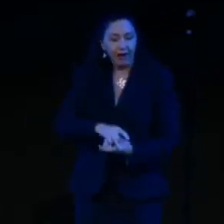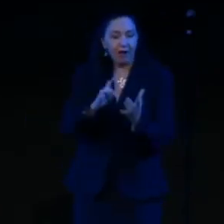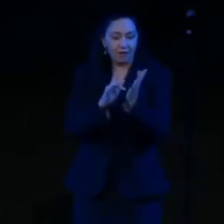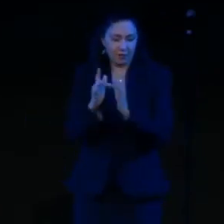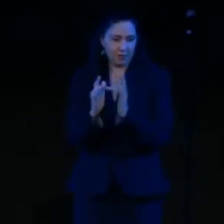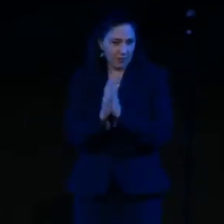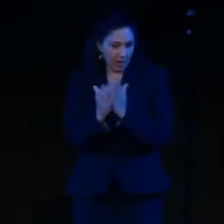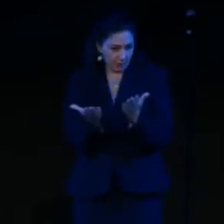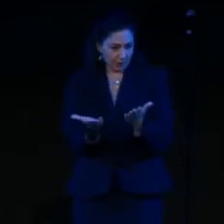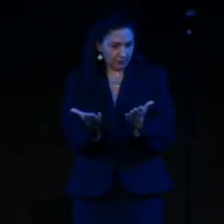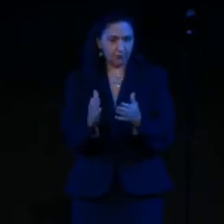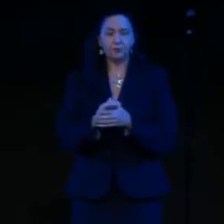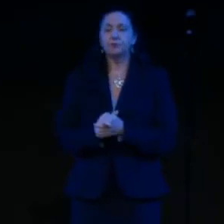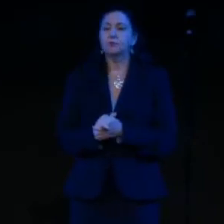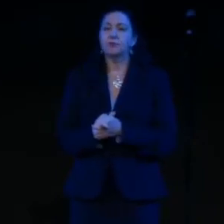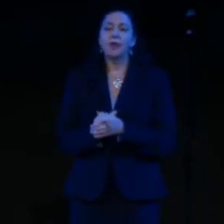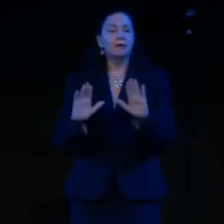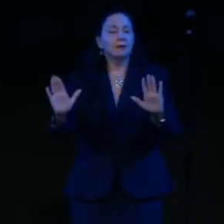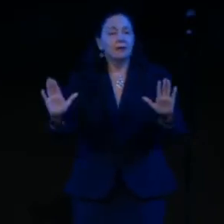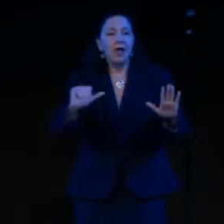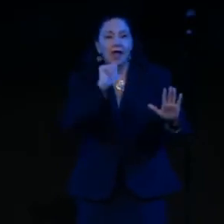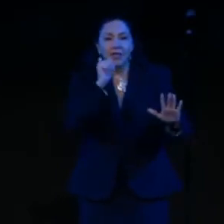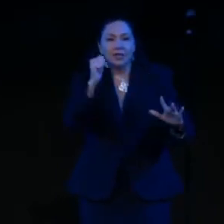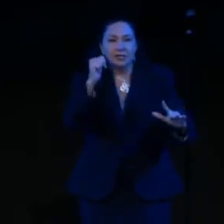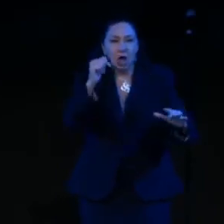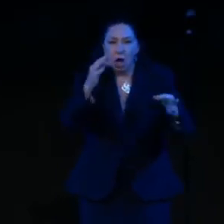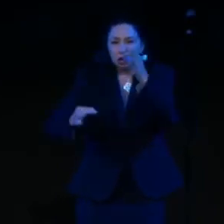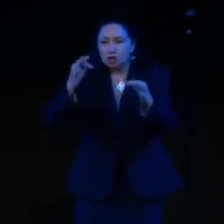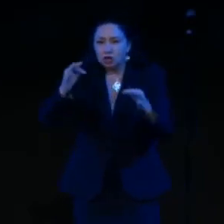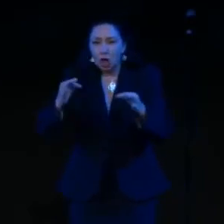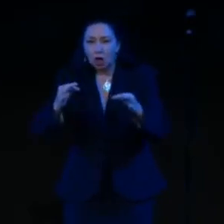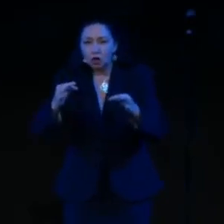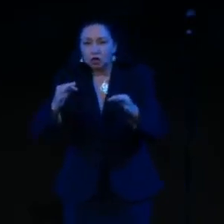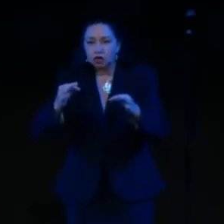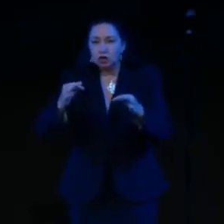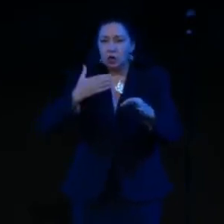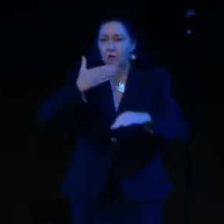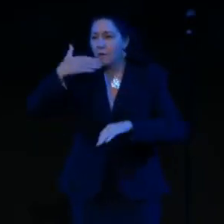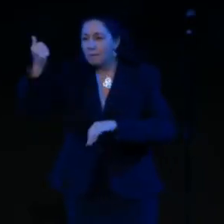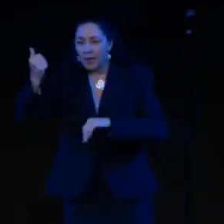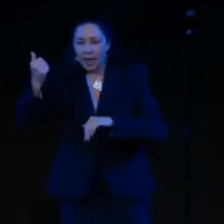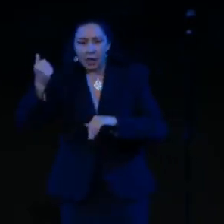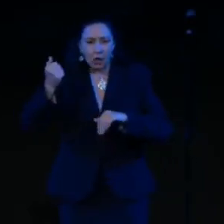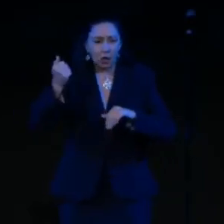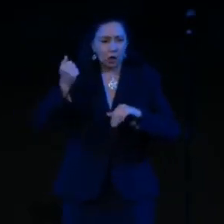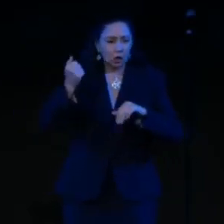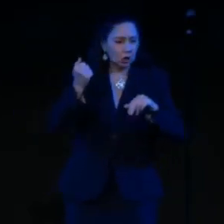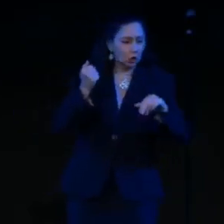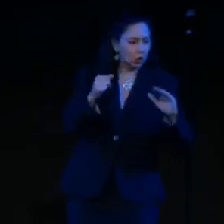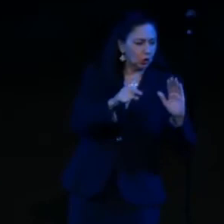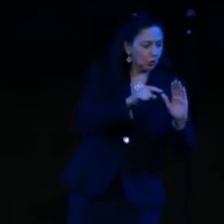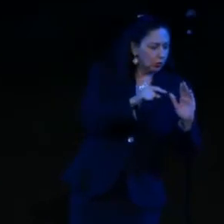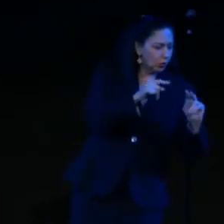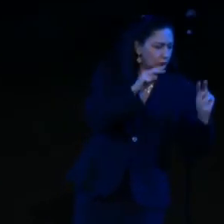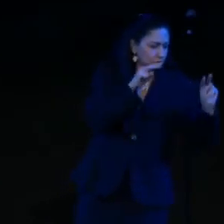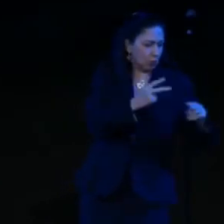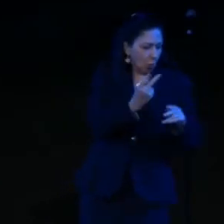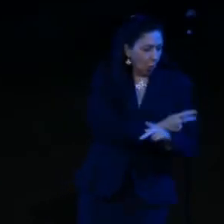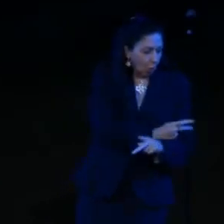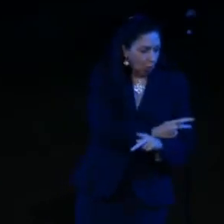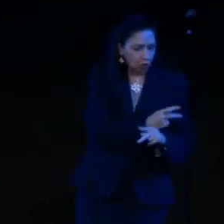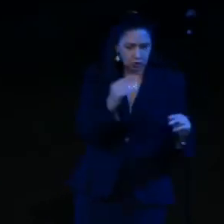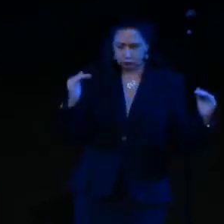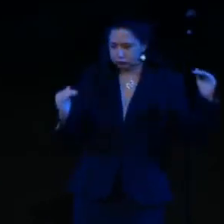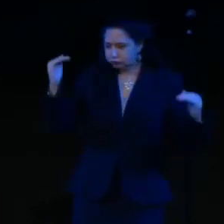Now, that's not a judgment call like these people are better or these people are worse. I have friends who are in both places, and I believe the church needs to have